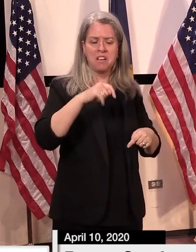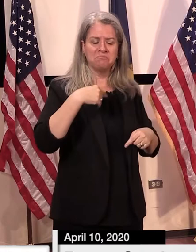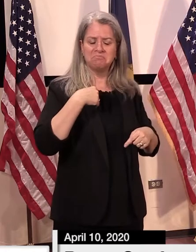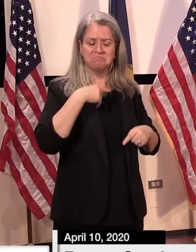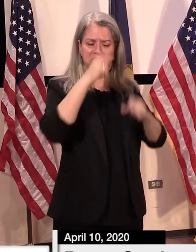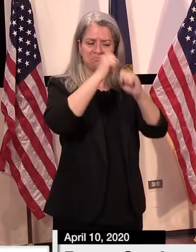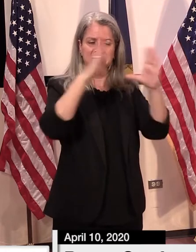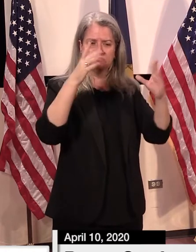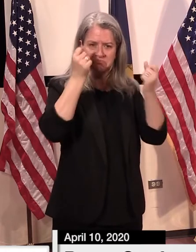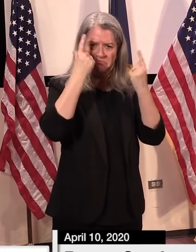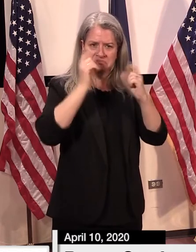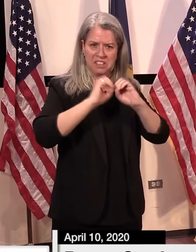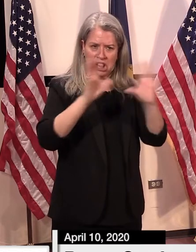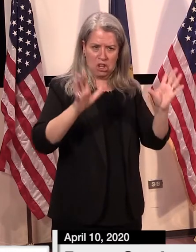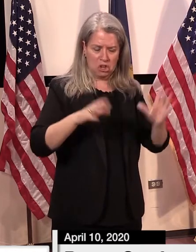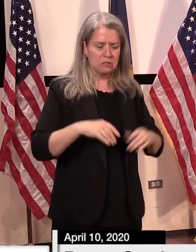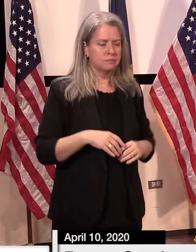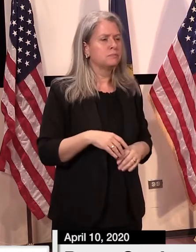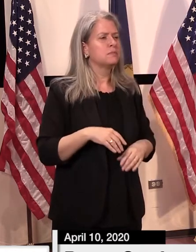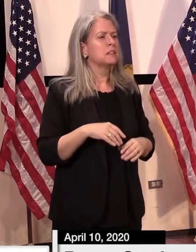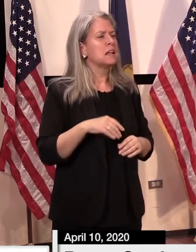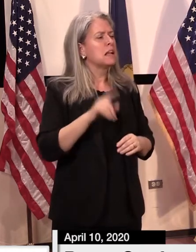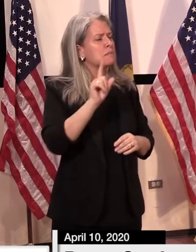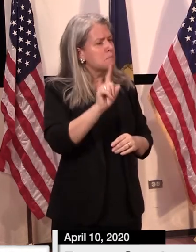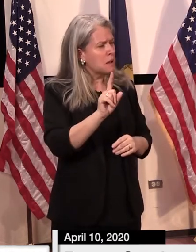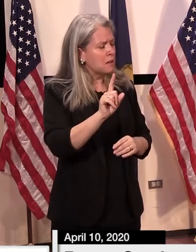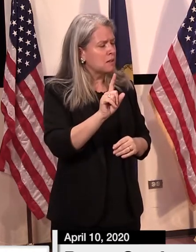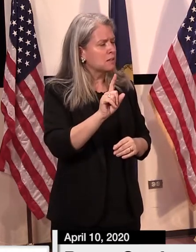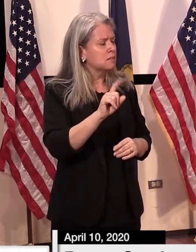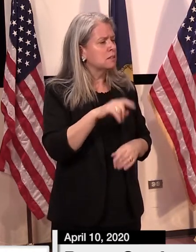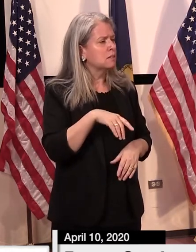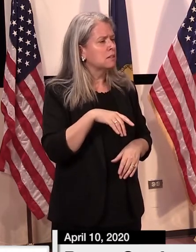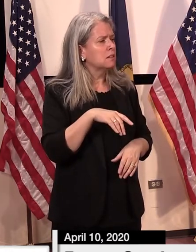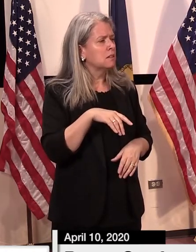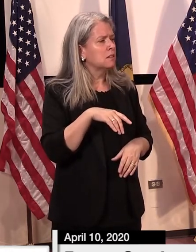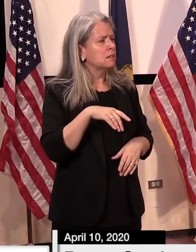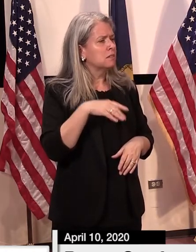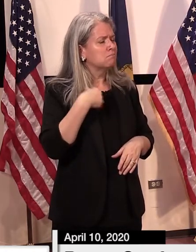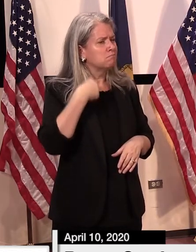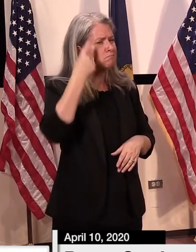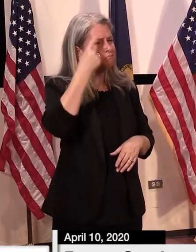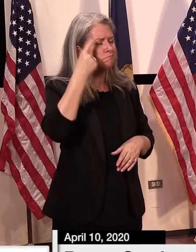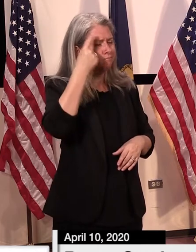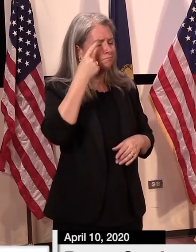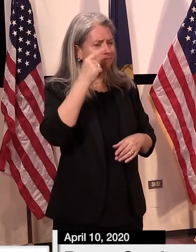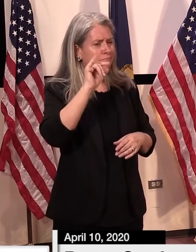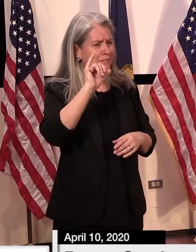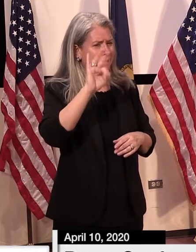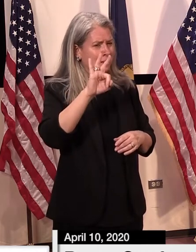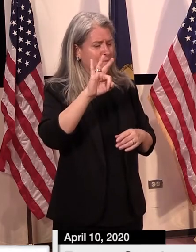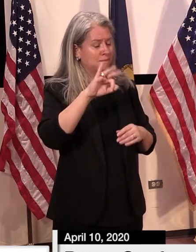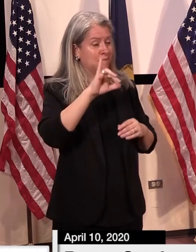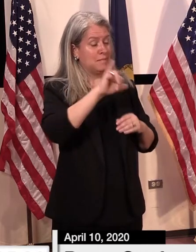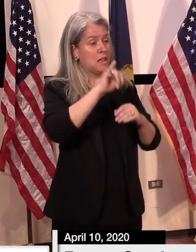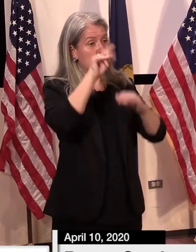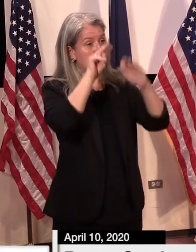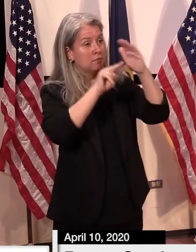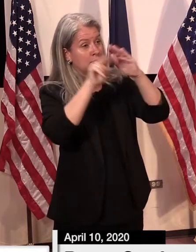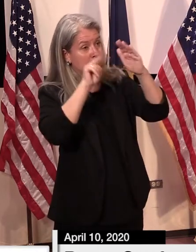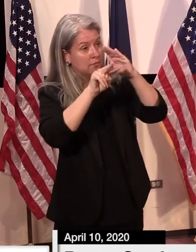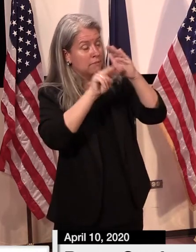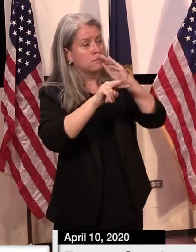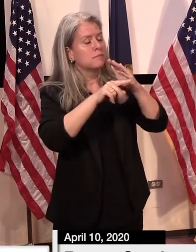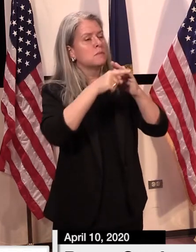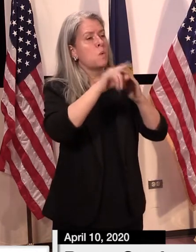to know whether it takes into account the possibility that other states'